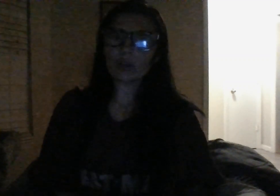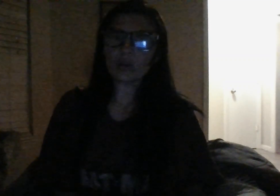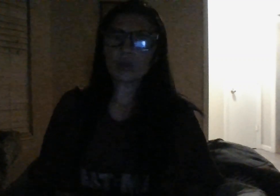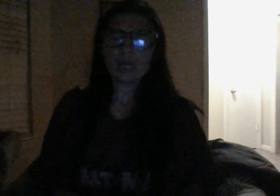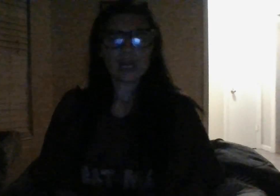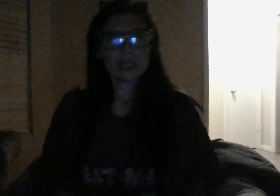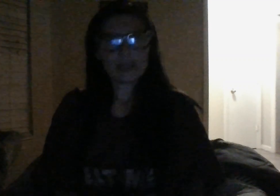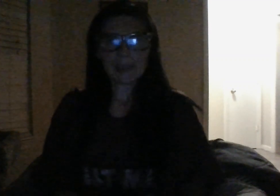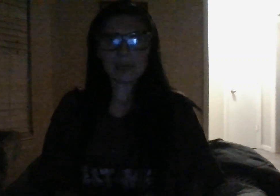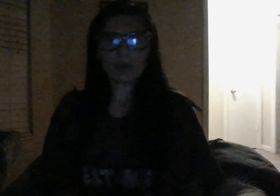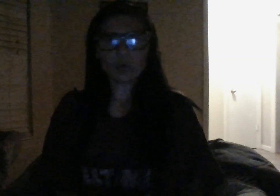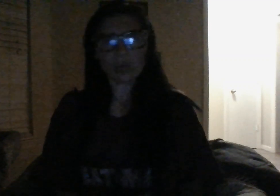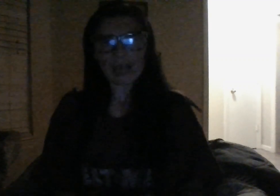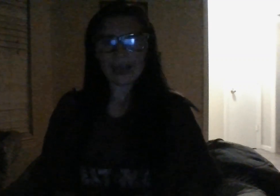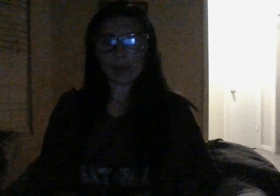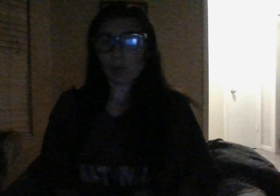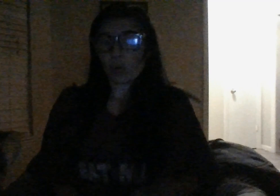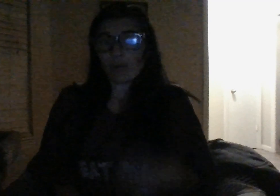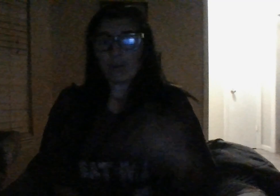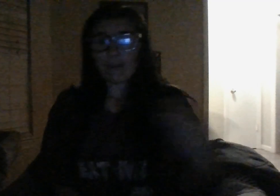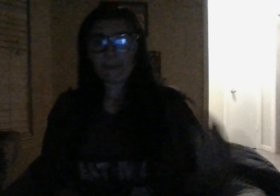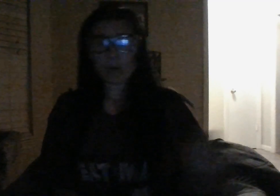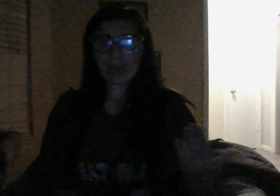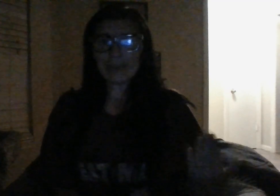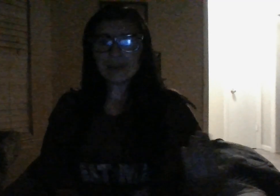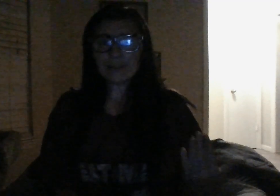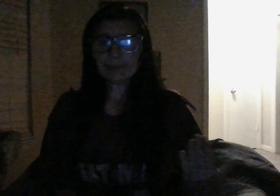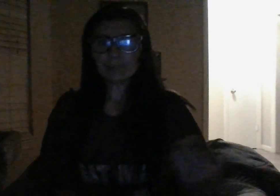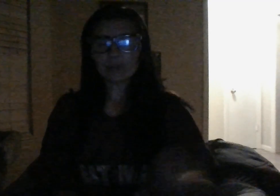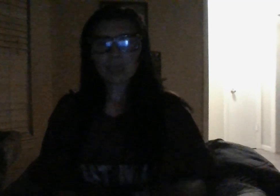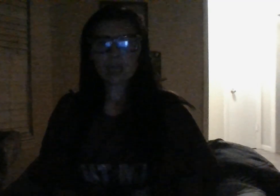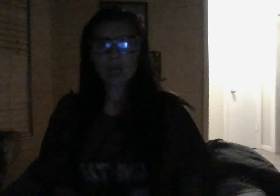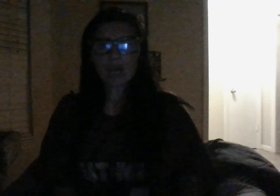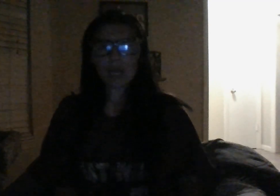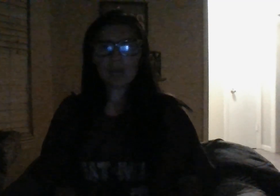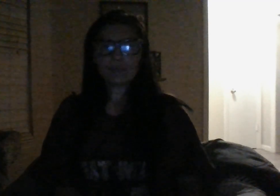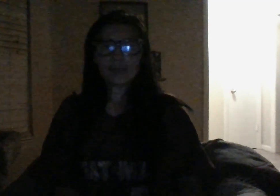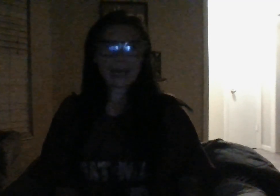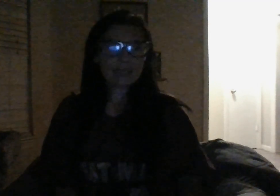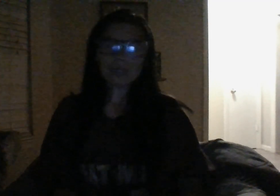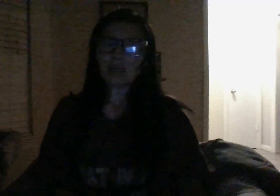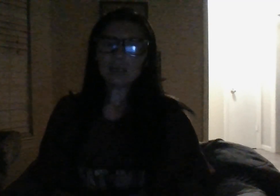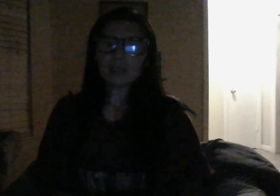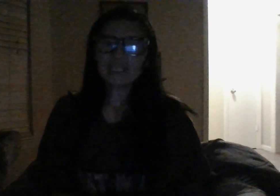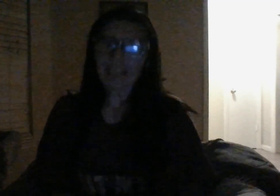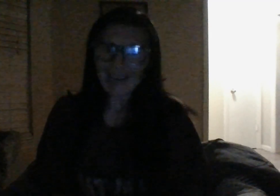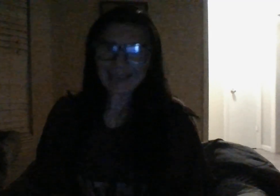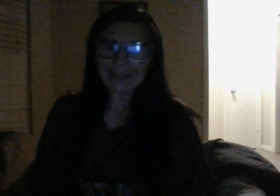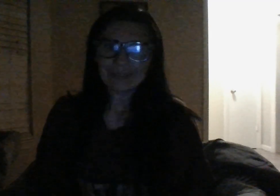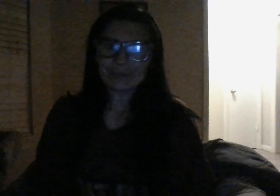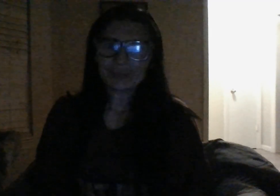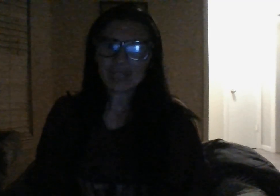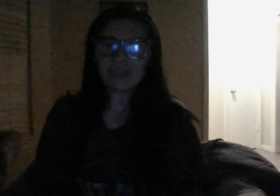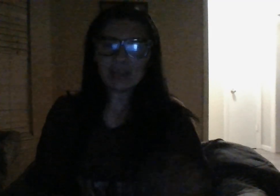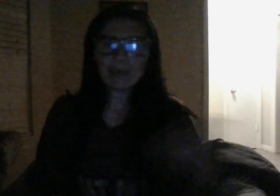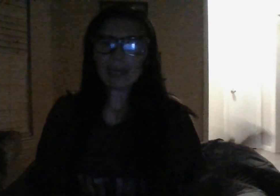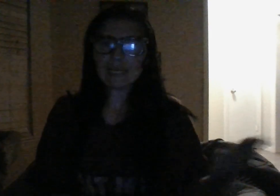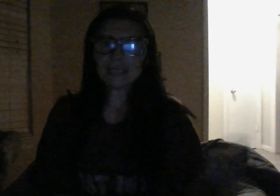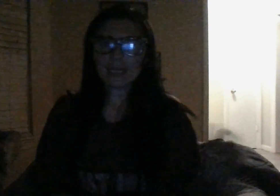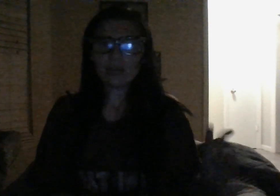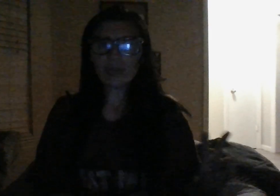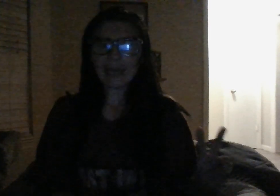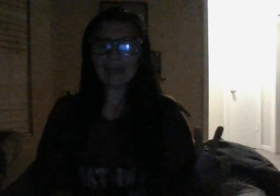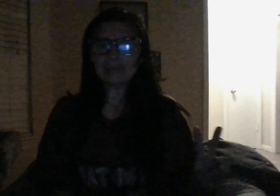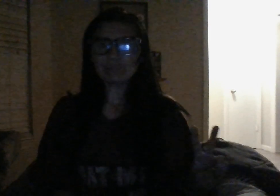loyal, dependable, reliable friend. That's a snake. If anybody needs to hear that.